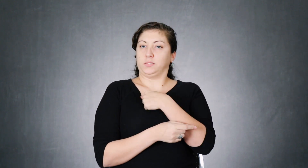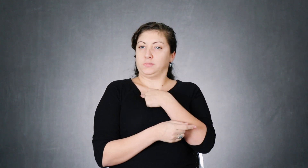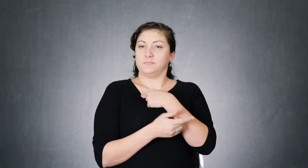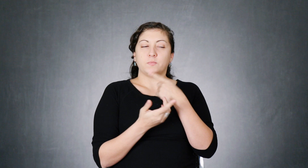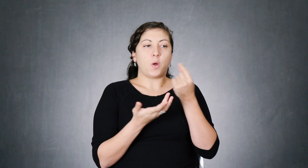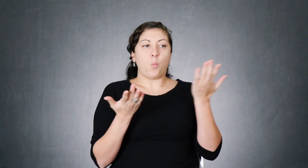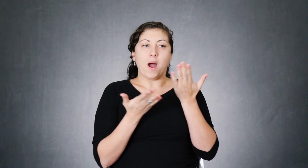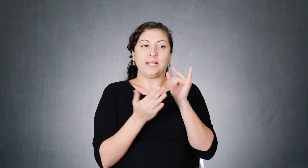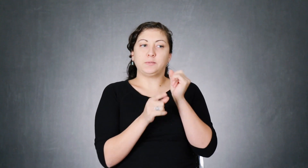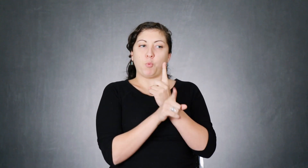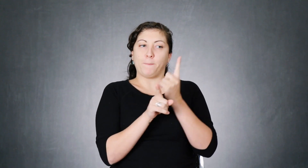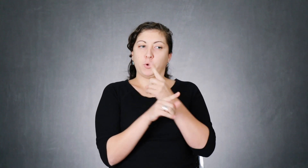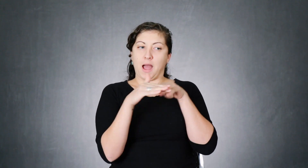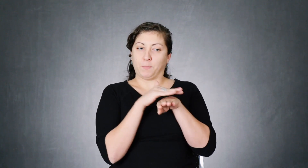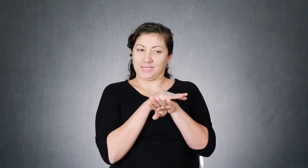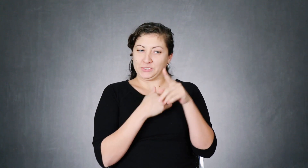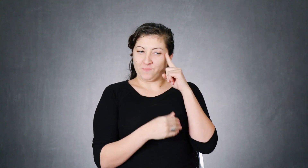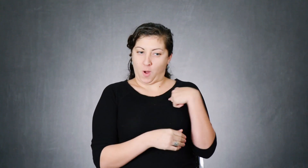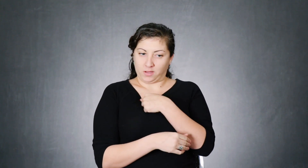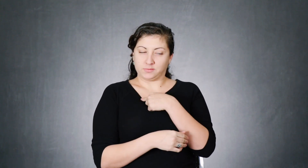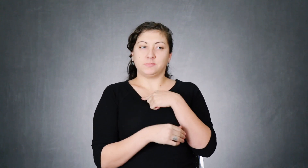They are deciding for us and that's not how it should be going.